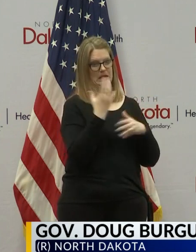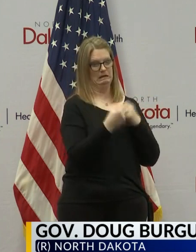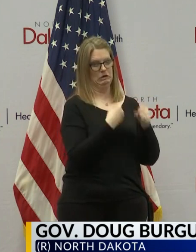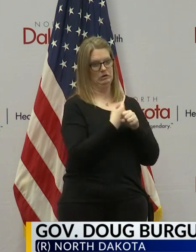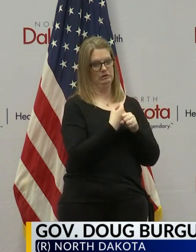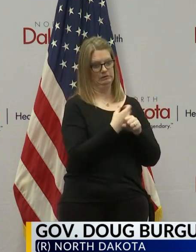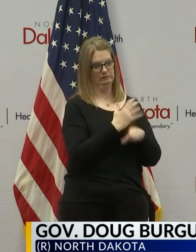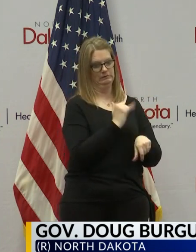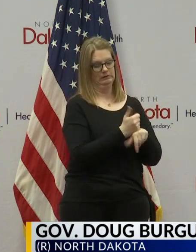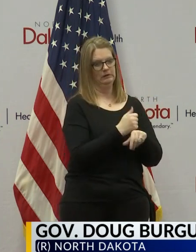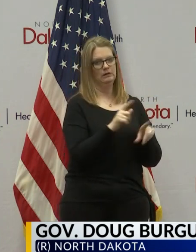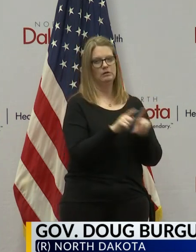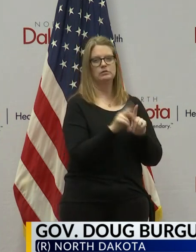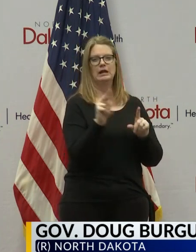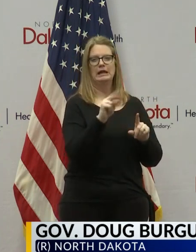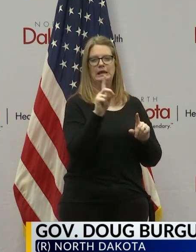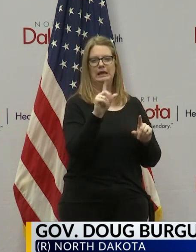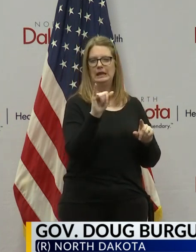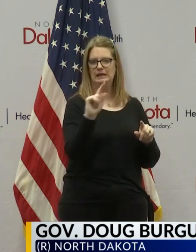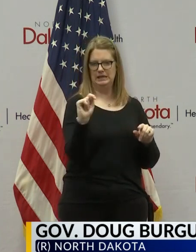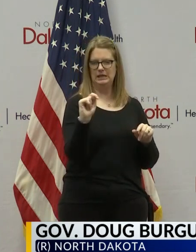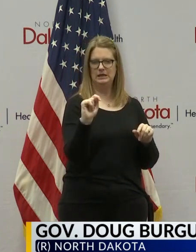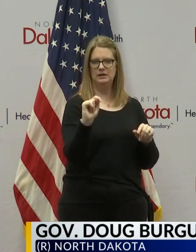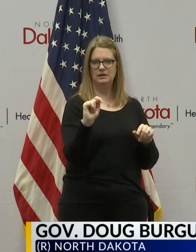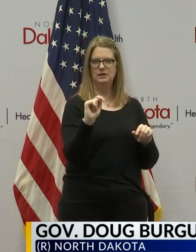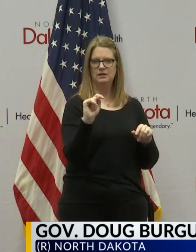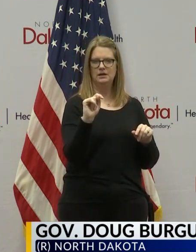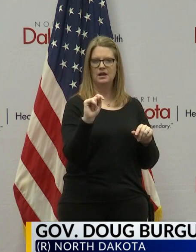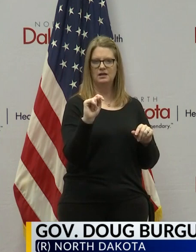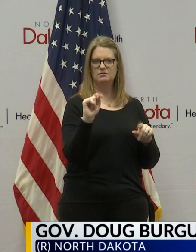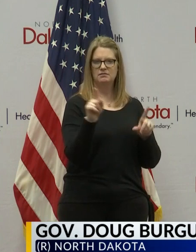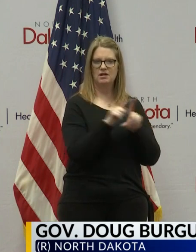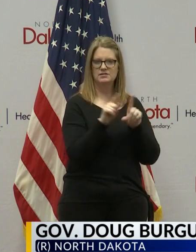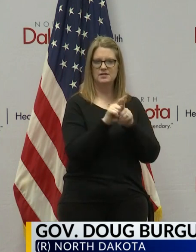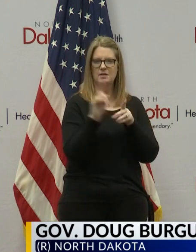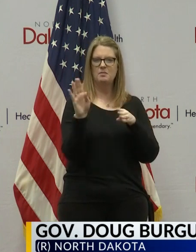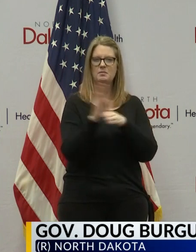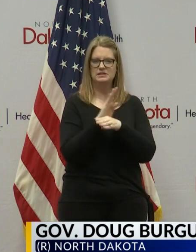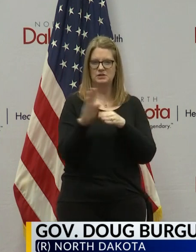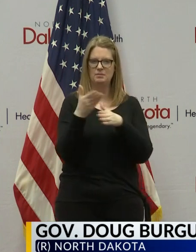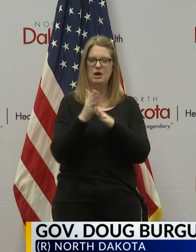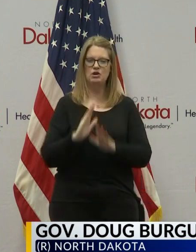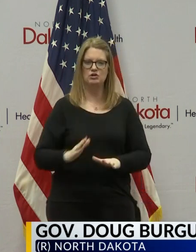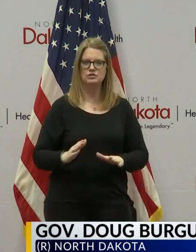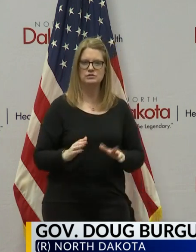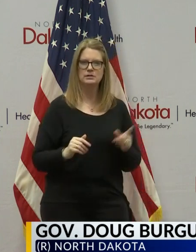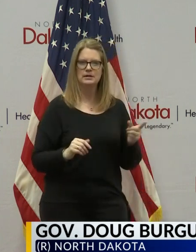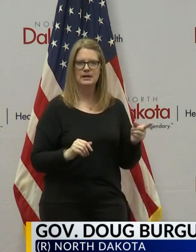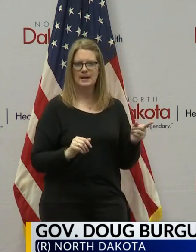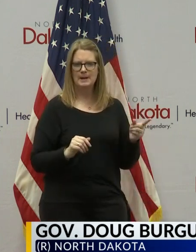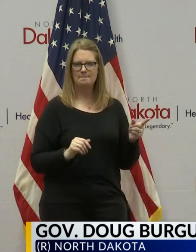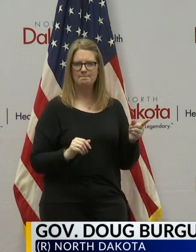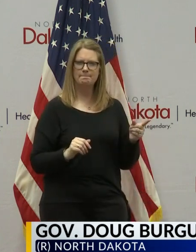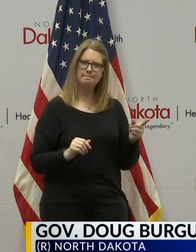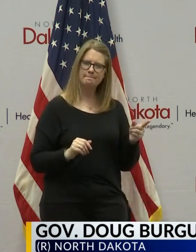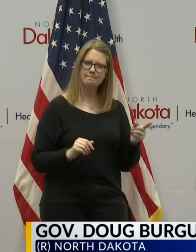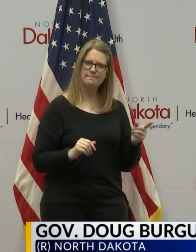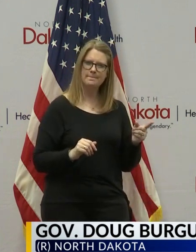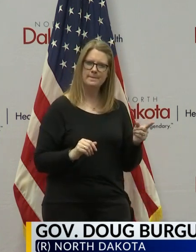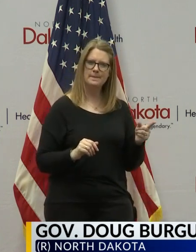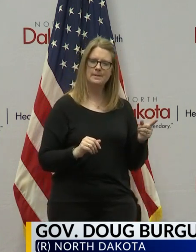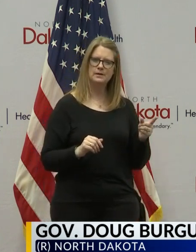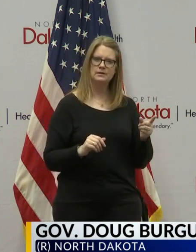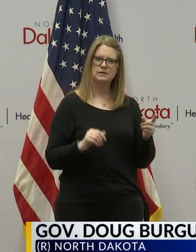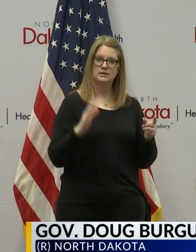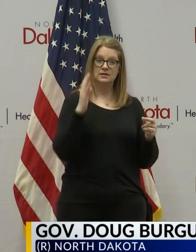NDIT and our vendor partners that are helping us. There was about, because